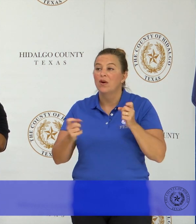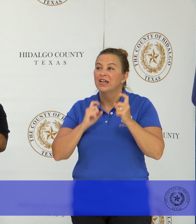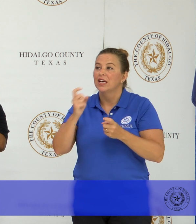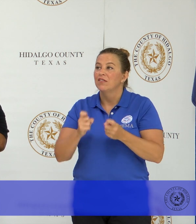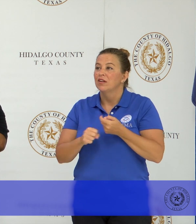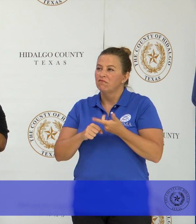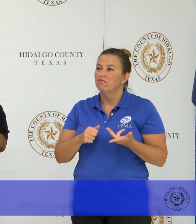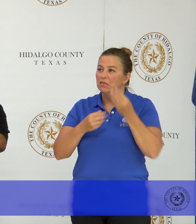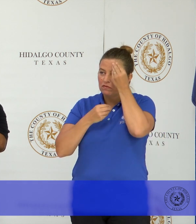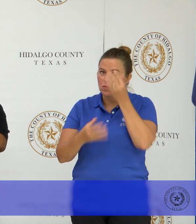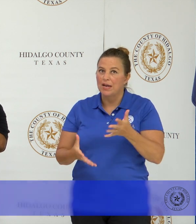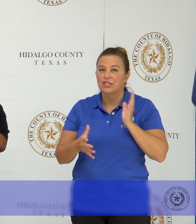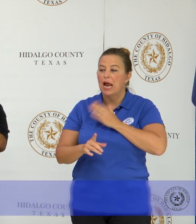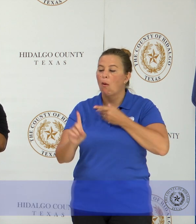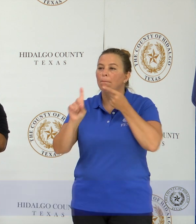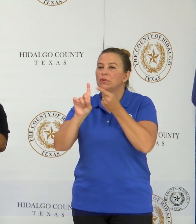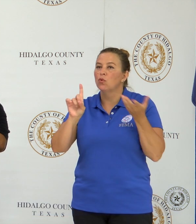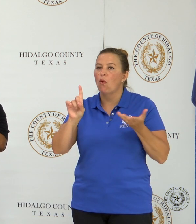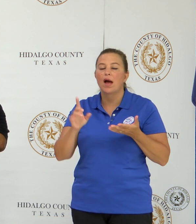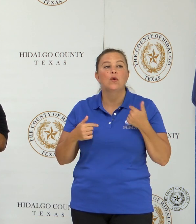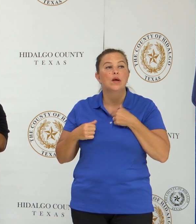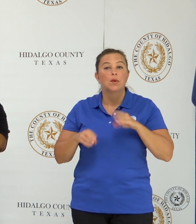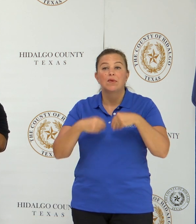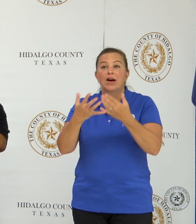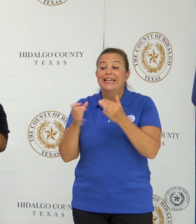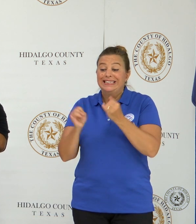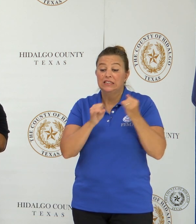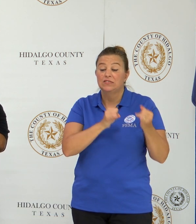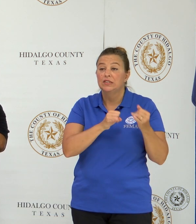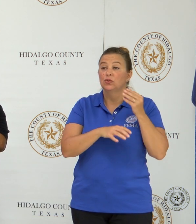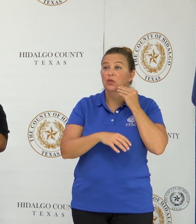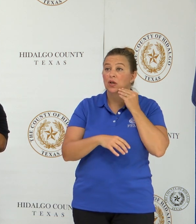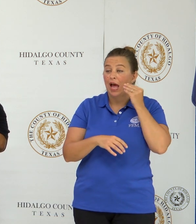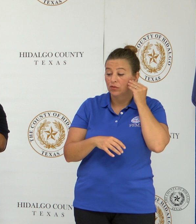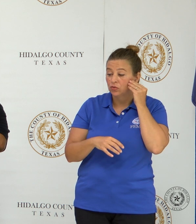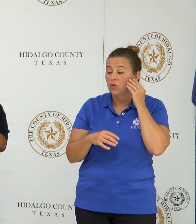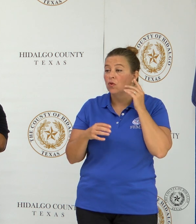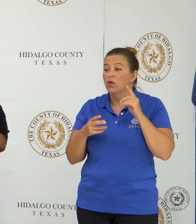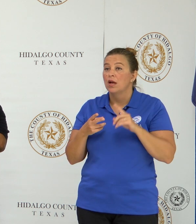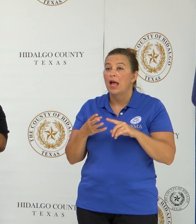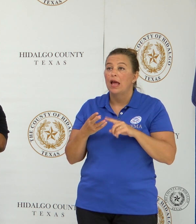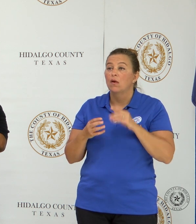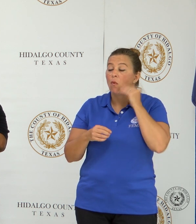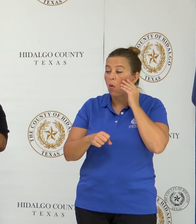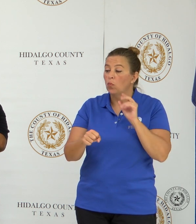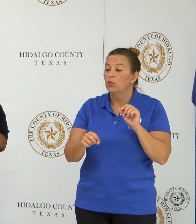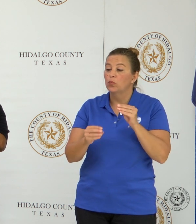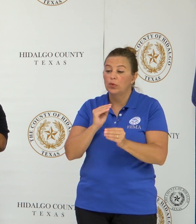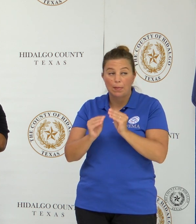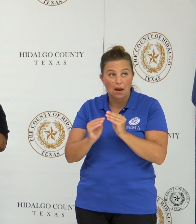couple of pieces of information about what our mission is. We will be providing individual household as well as home repairs